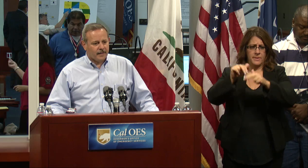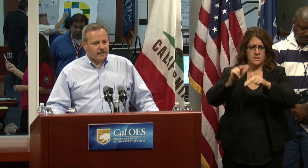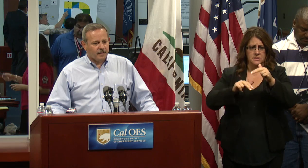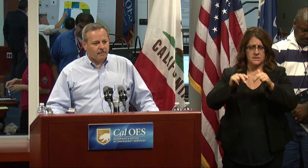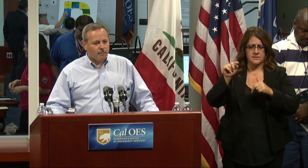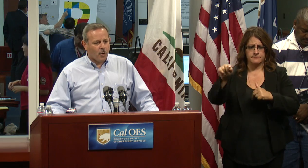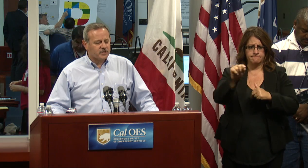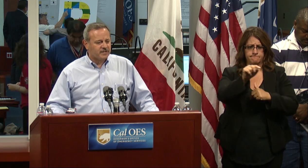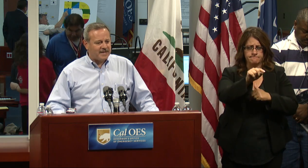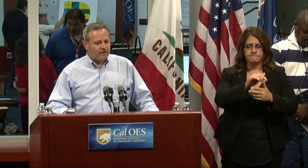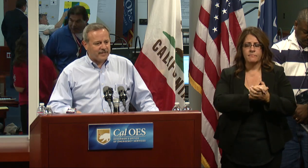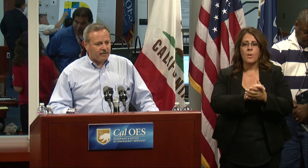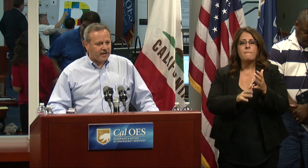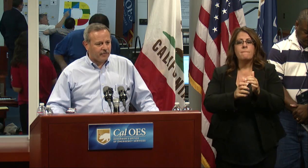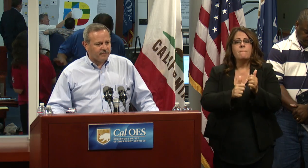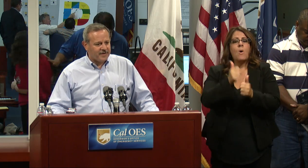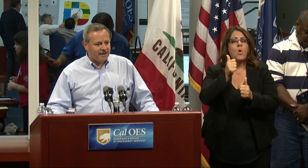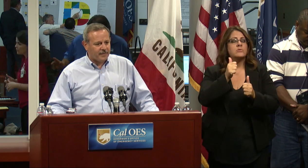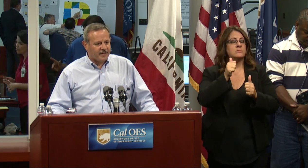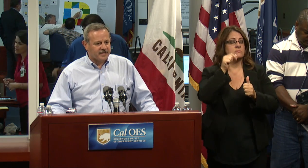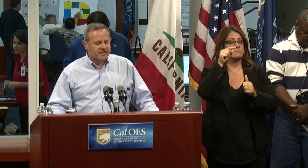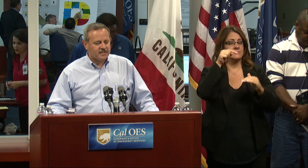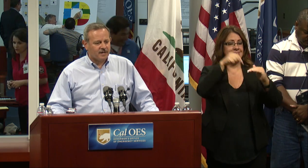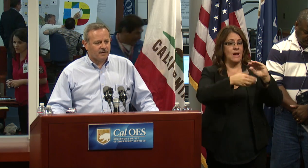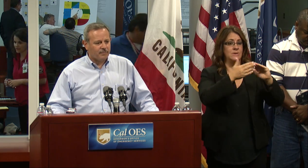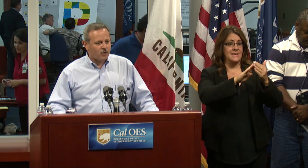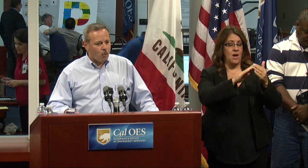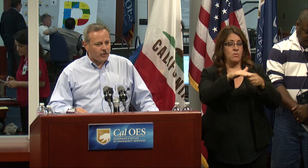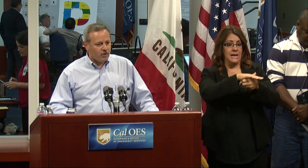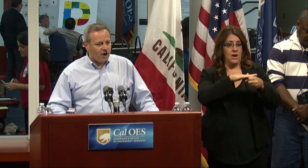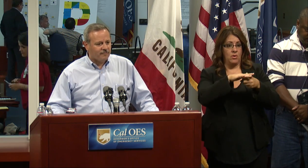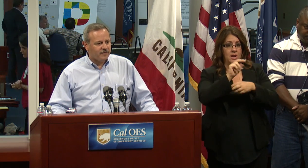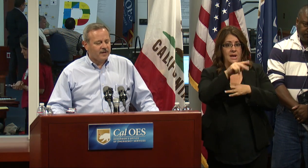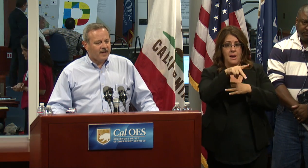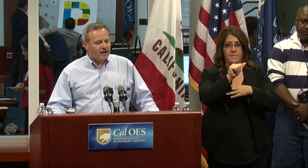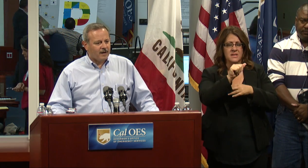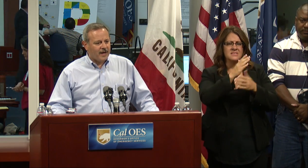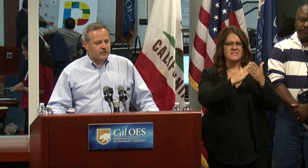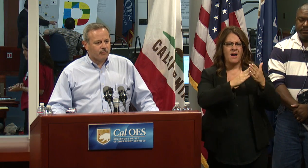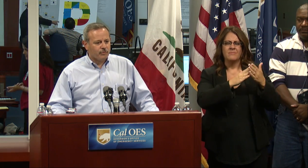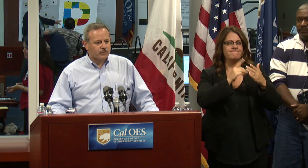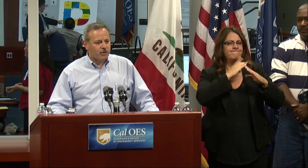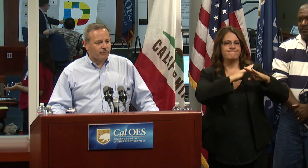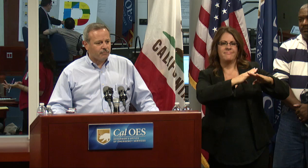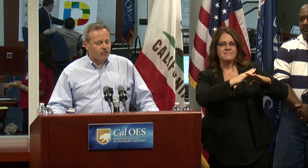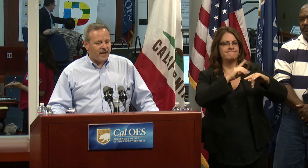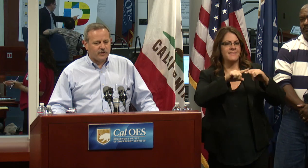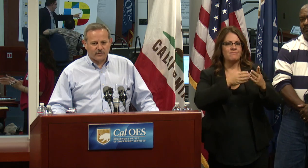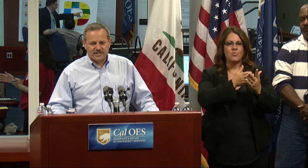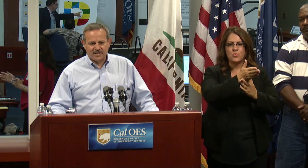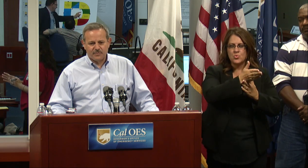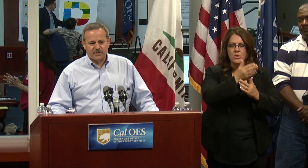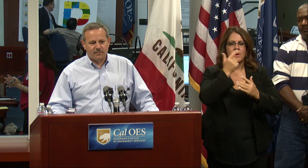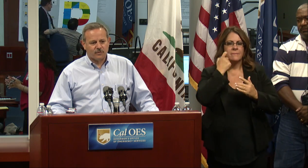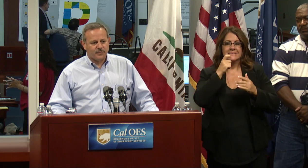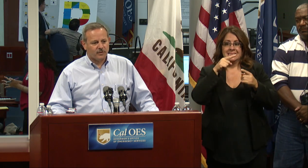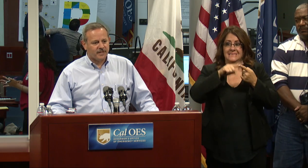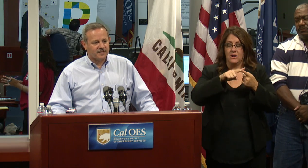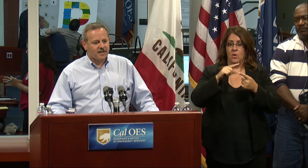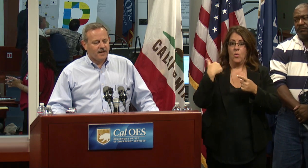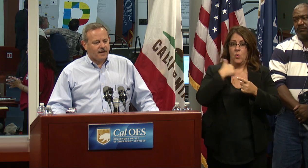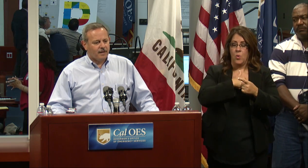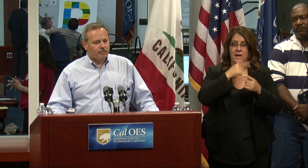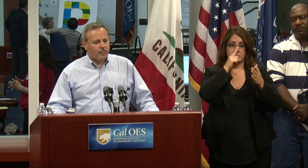And most of the downtown area of Napa has been cordoned off as crews go through and do assessments of those